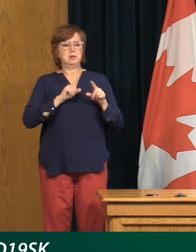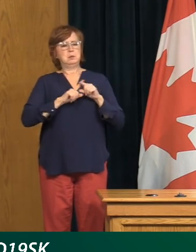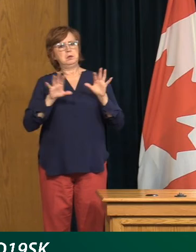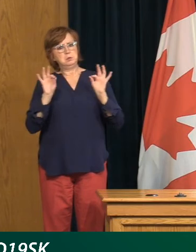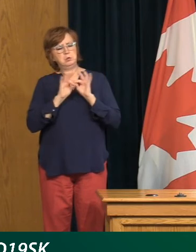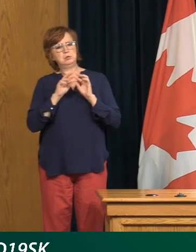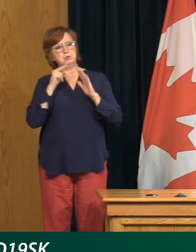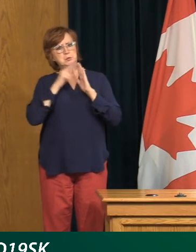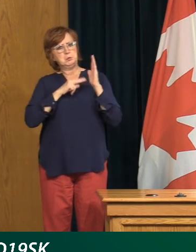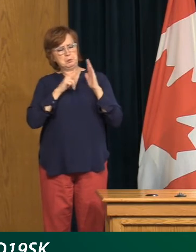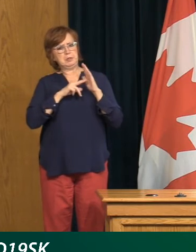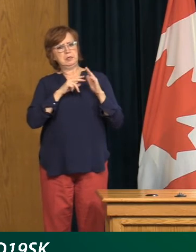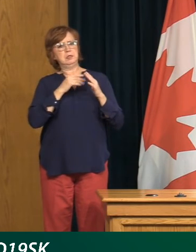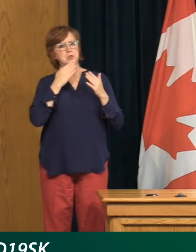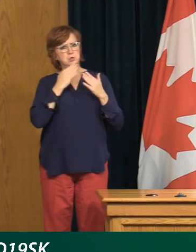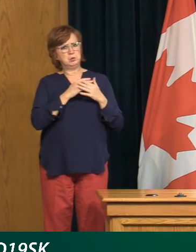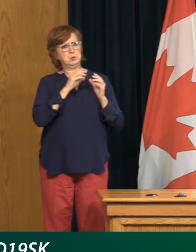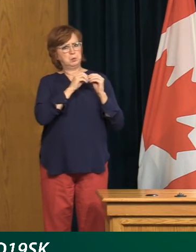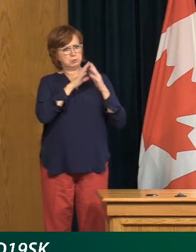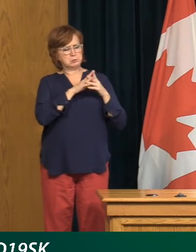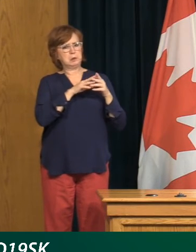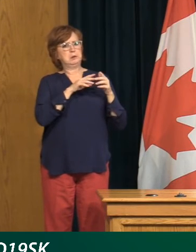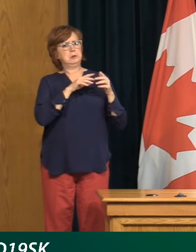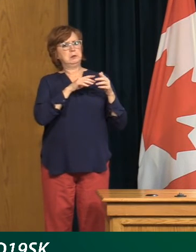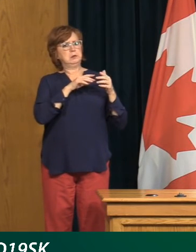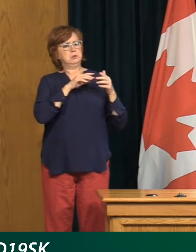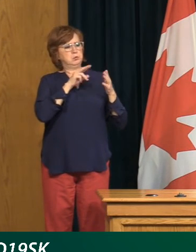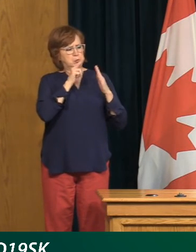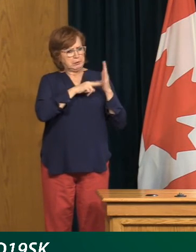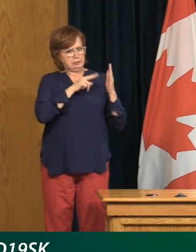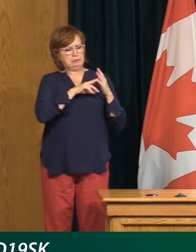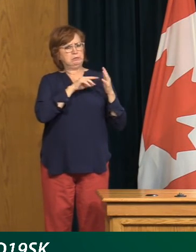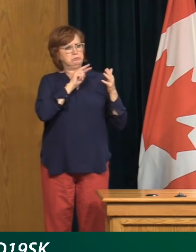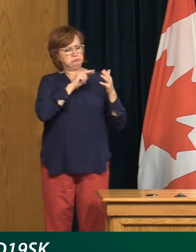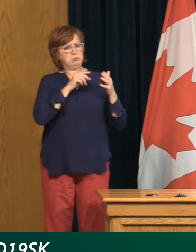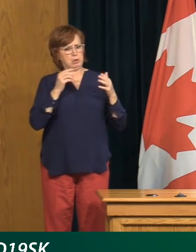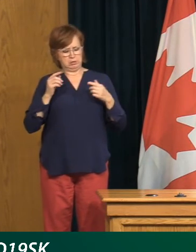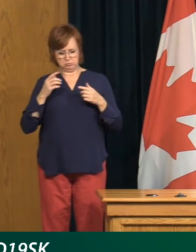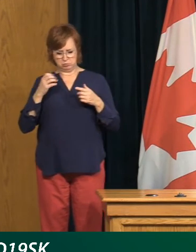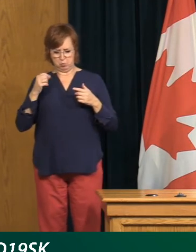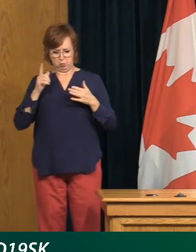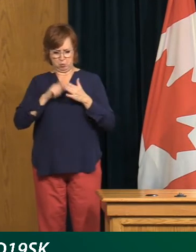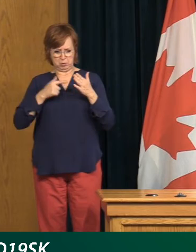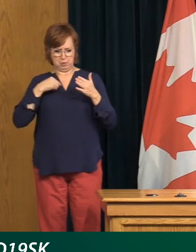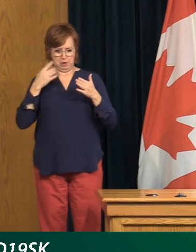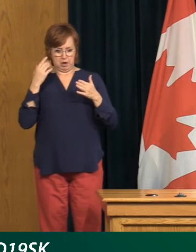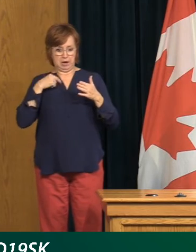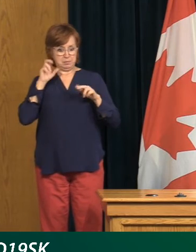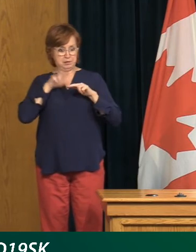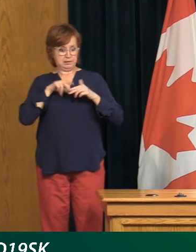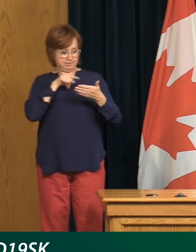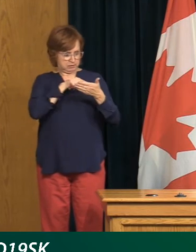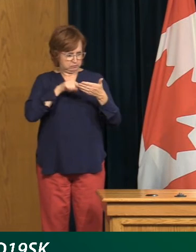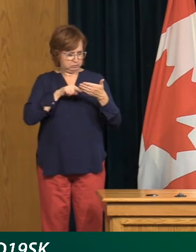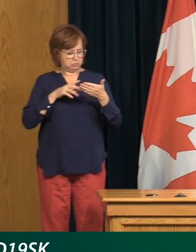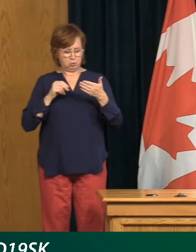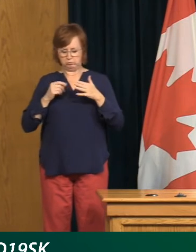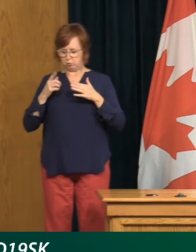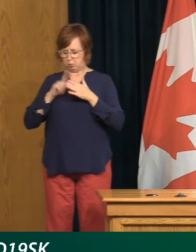at our own experience through those simple measures. You know, staying home if you're sick, maintaining a two-meter distance, wearing a mask,